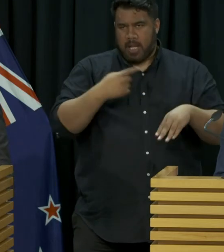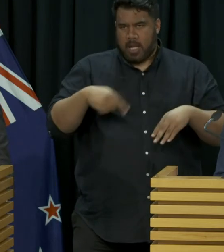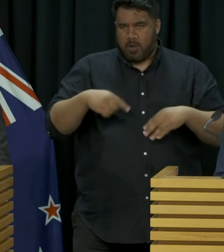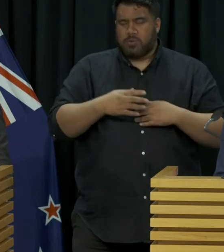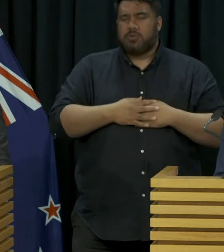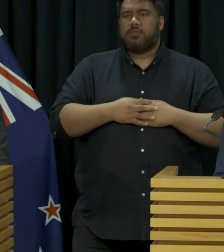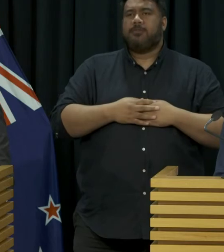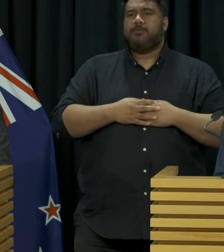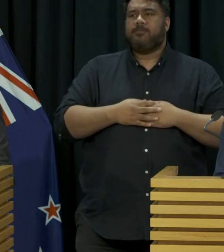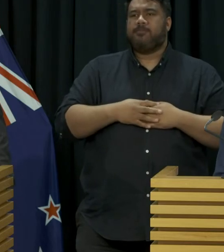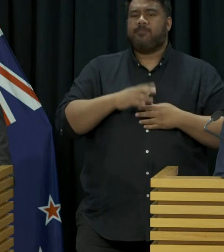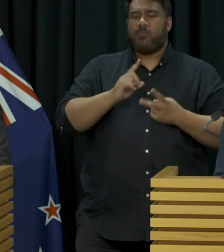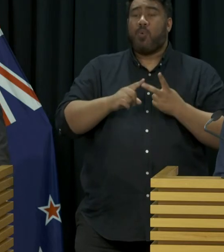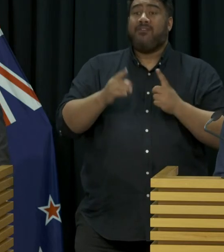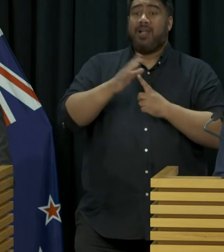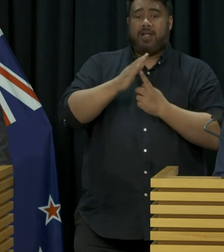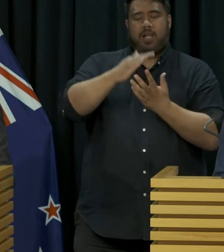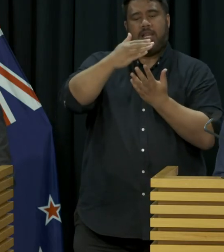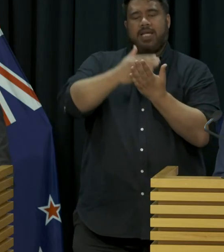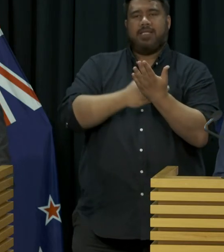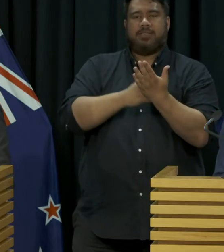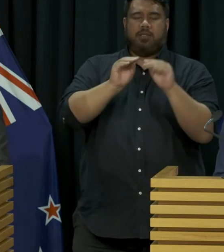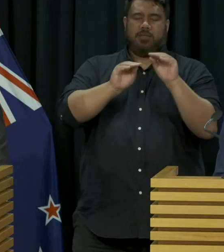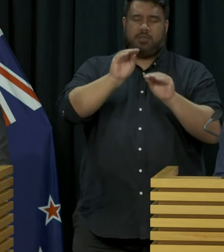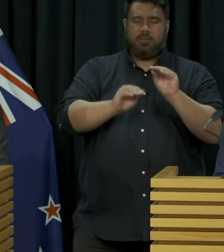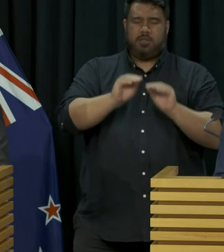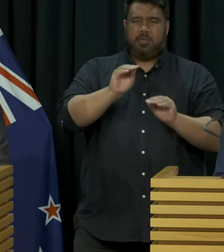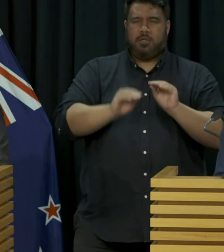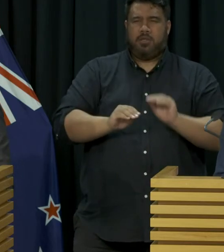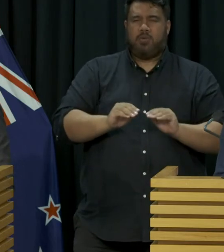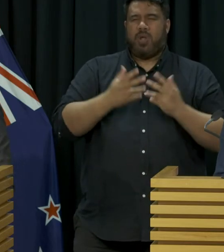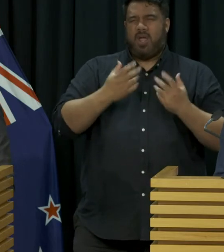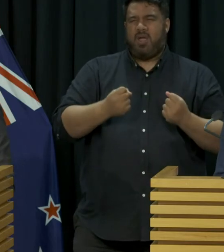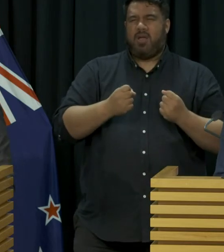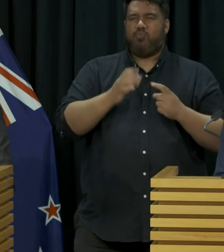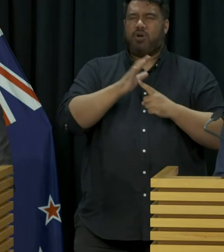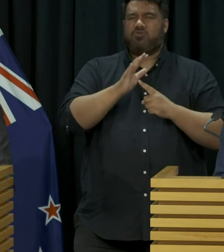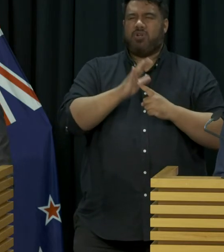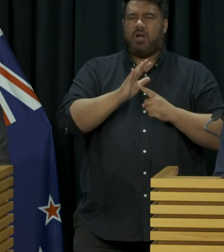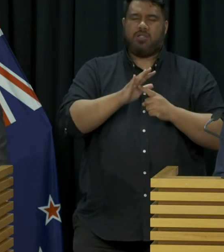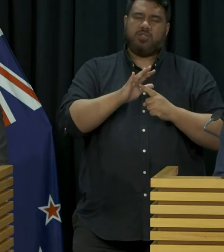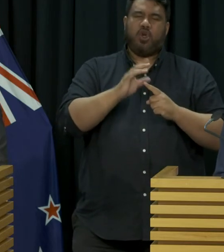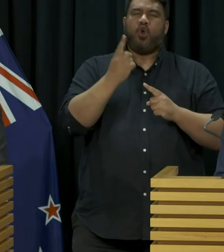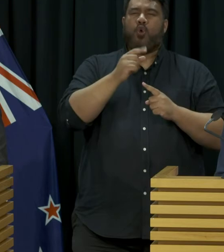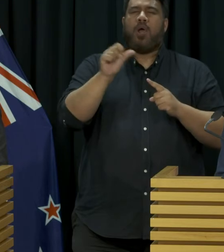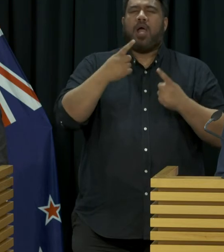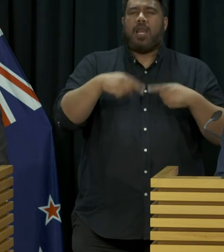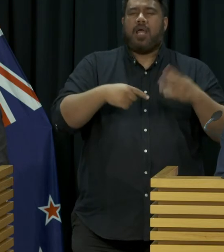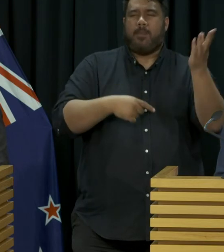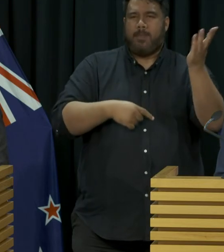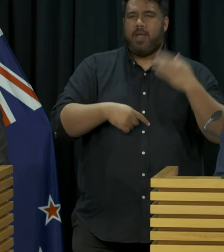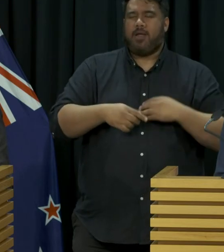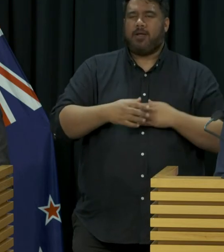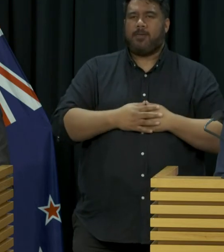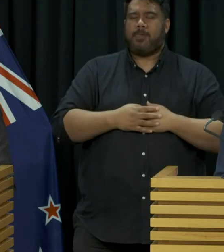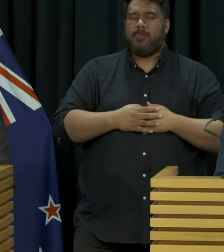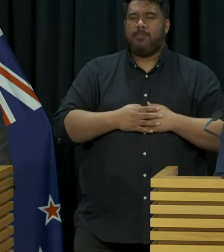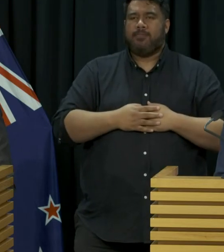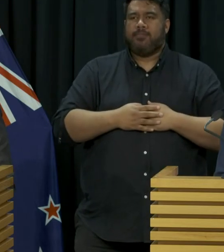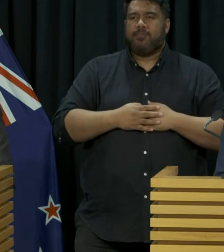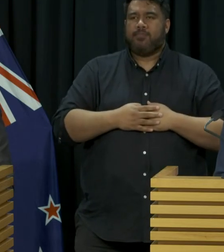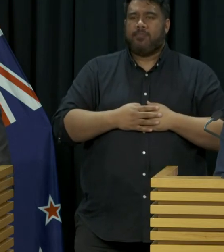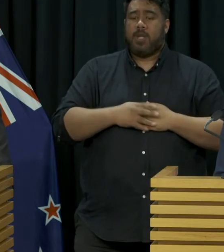have got a prioritised list that we're working our way through. We're still working through the prioritisation process, but our intention here is we'd still want those